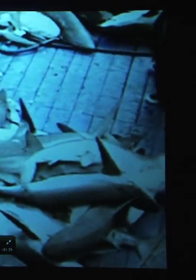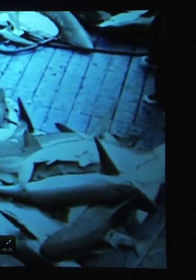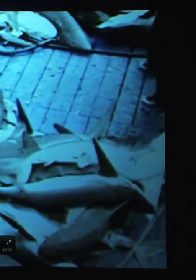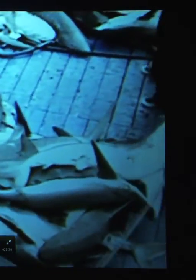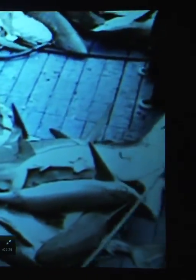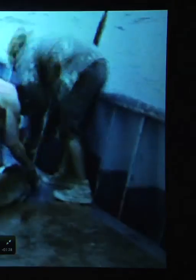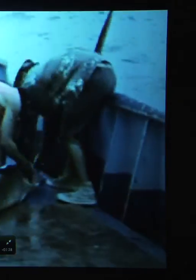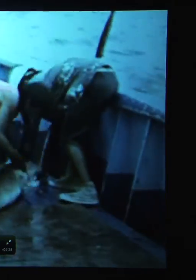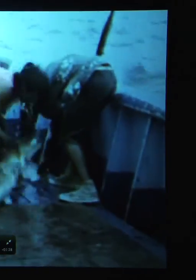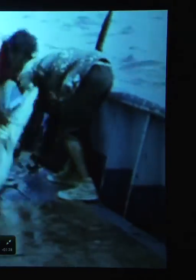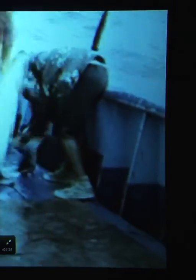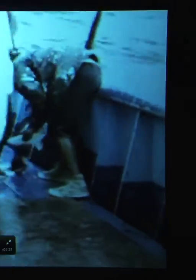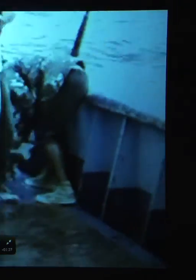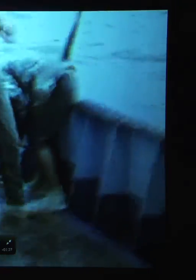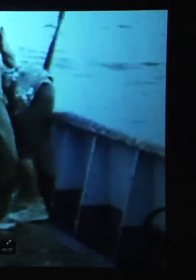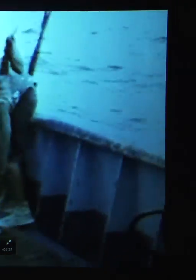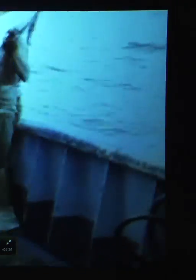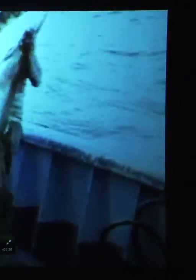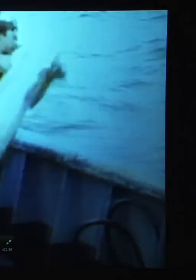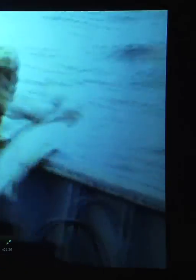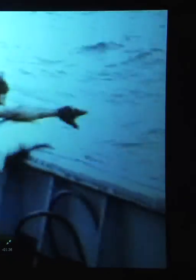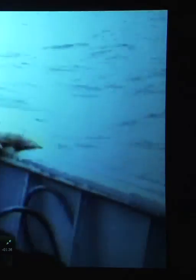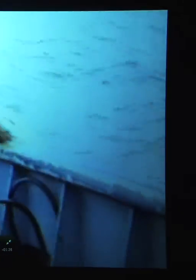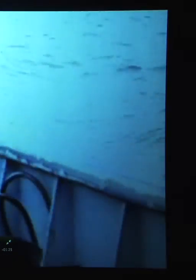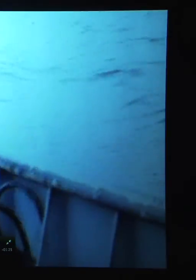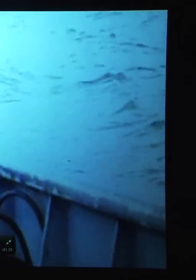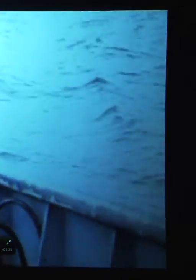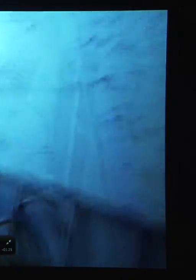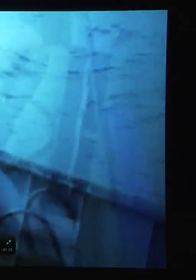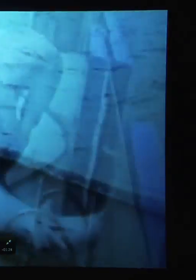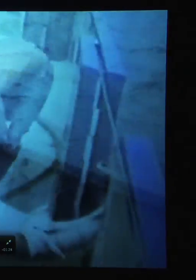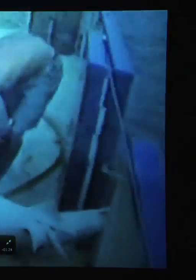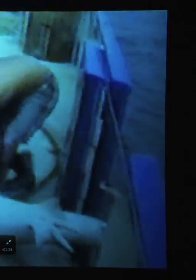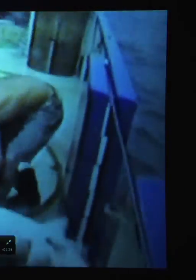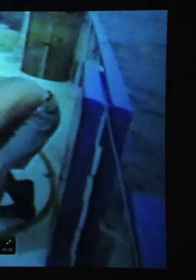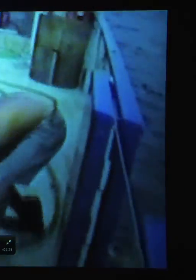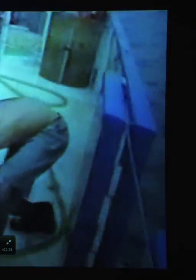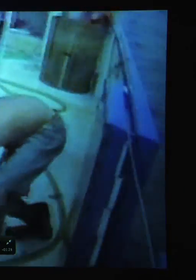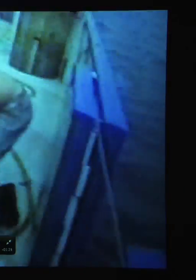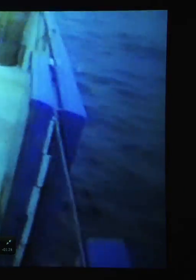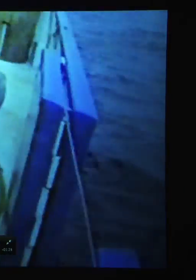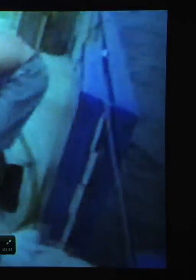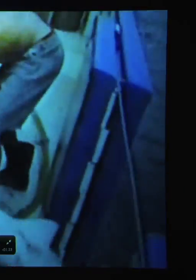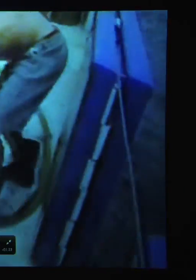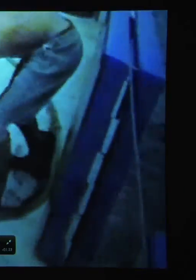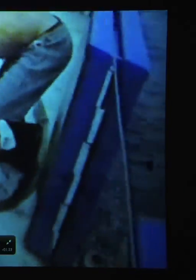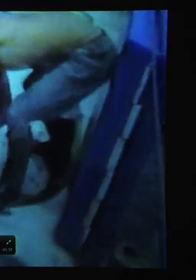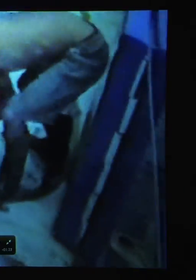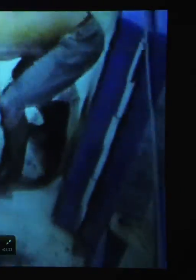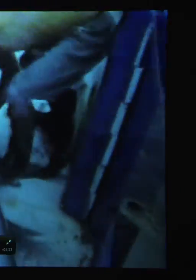Many are finned alive and returned to the sea to die painful deaths, and there is no question that sharks feel pain.